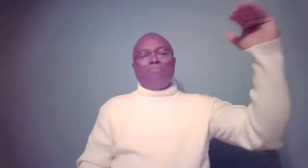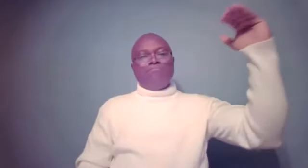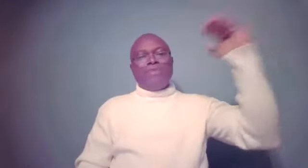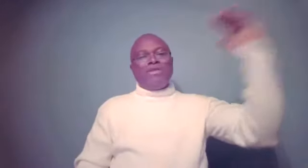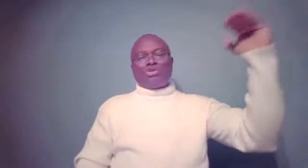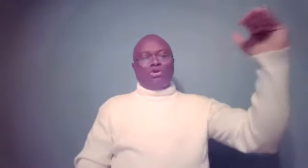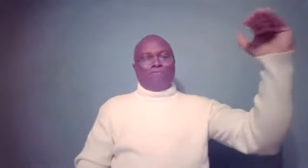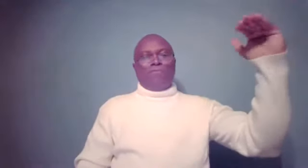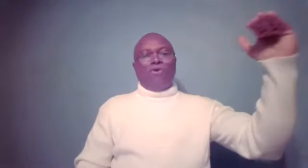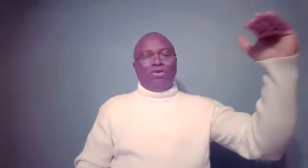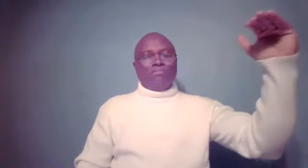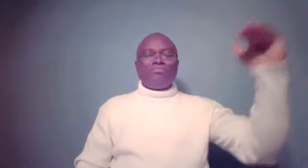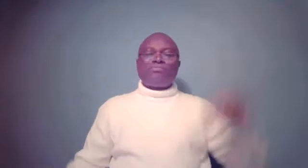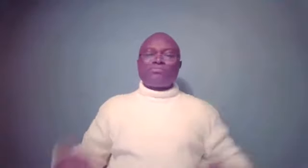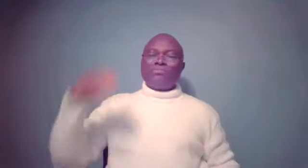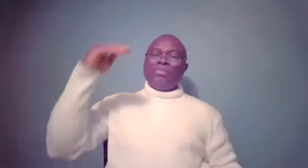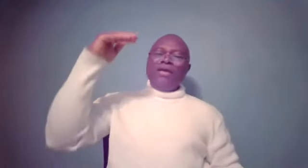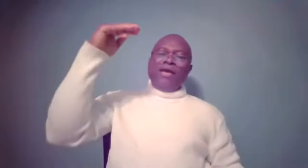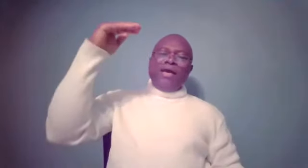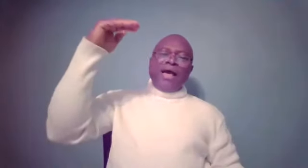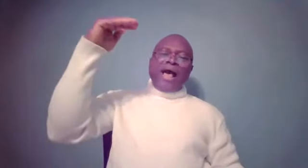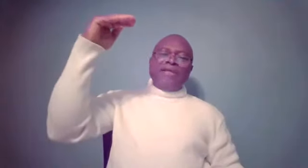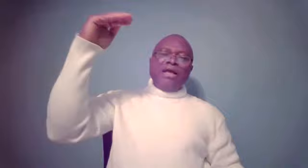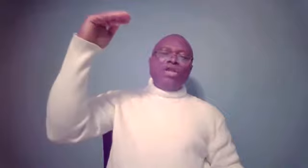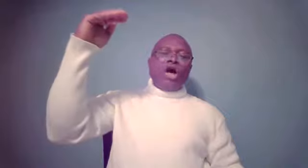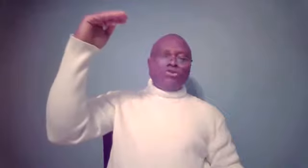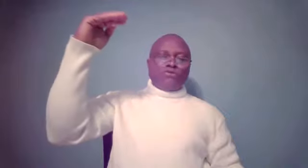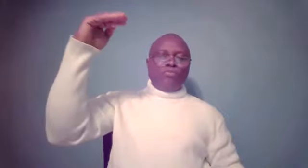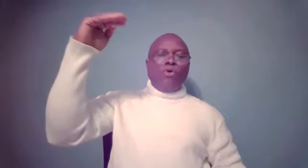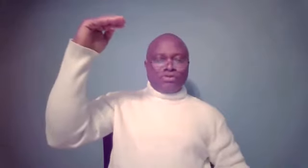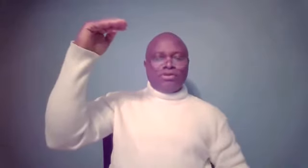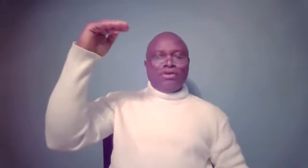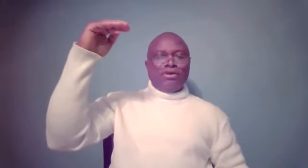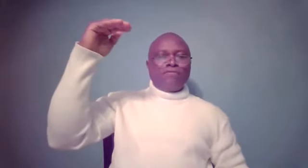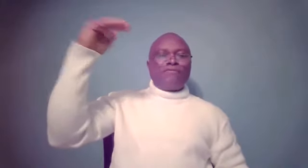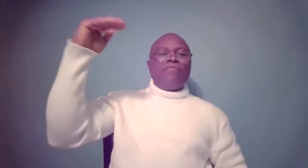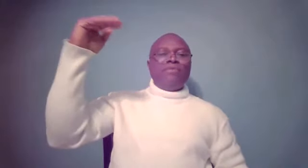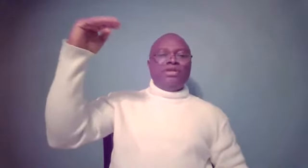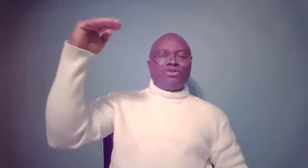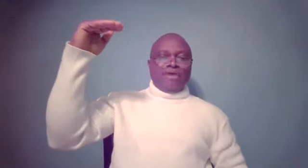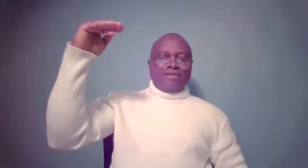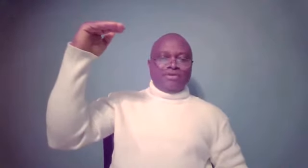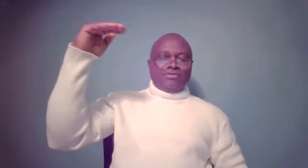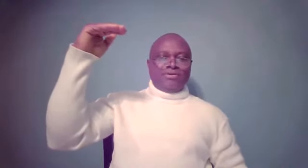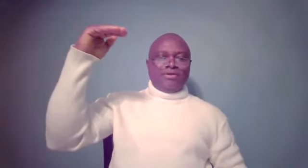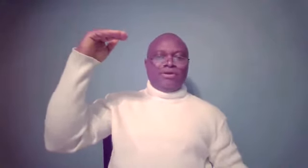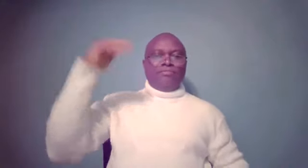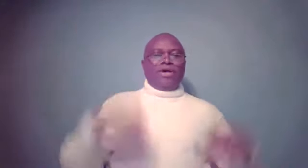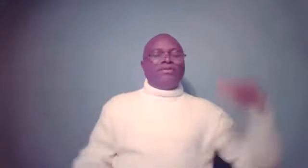ministry of Paul had a lot of support from the ministry of Barnabas, but